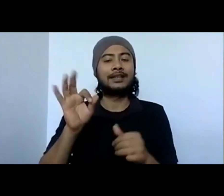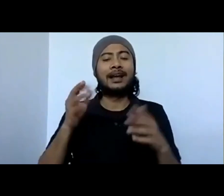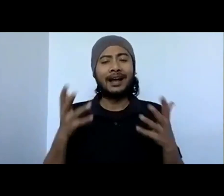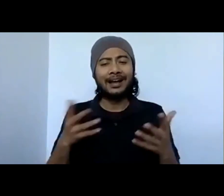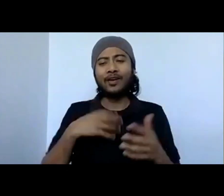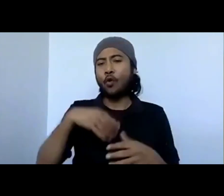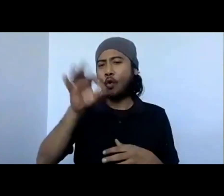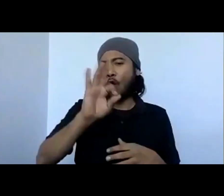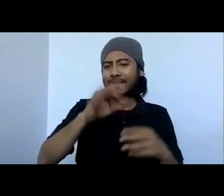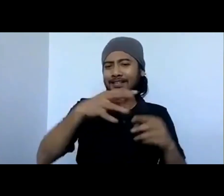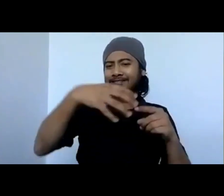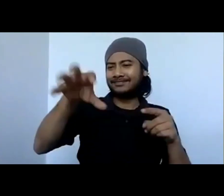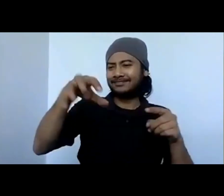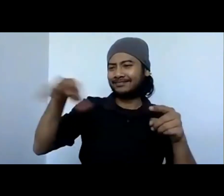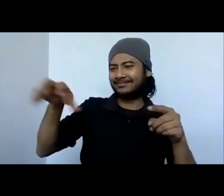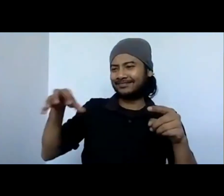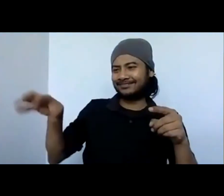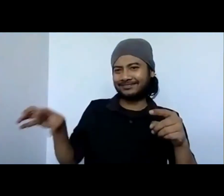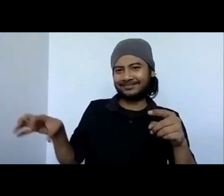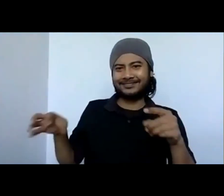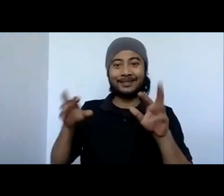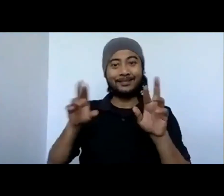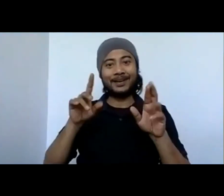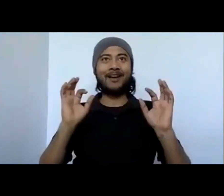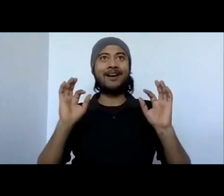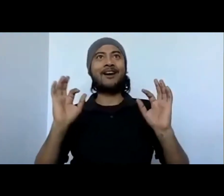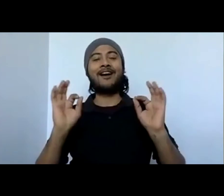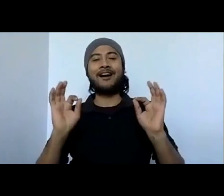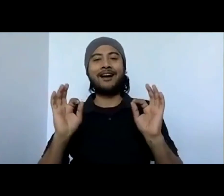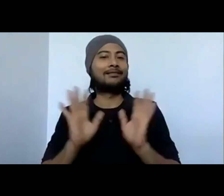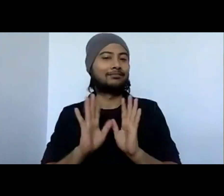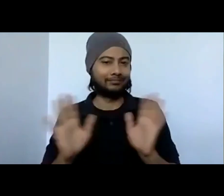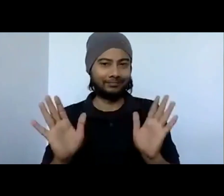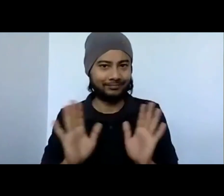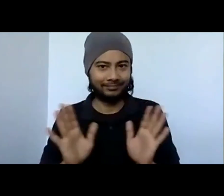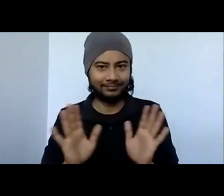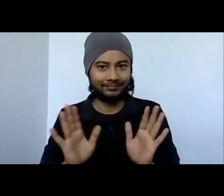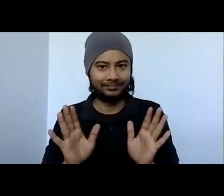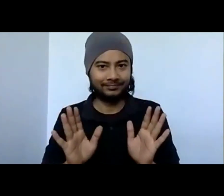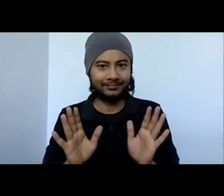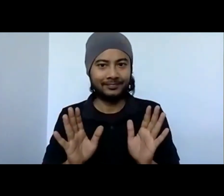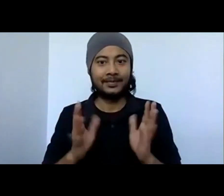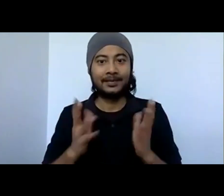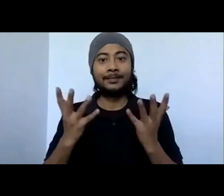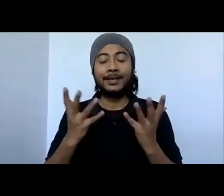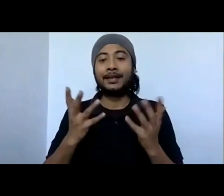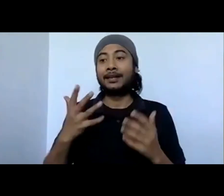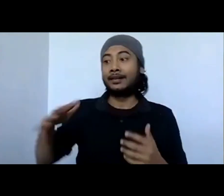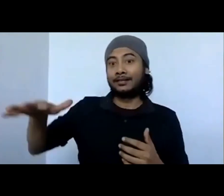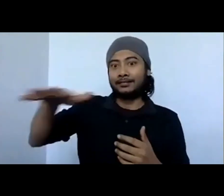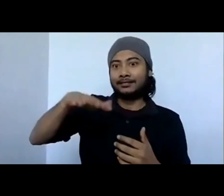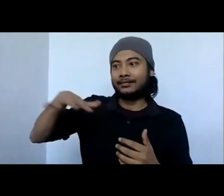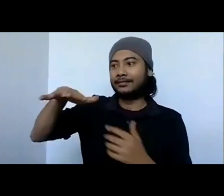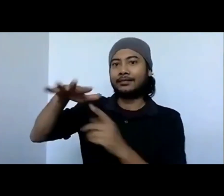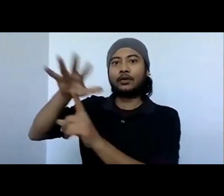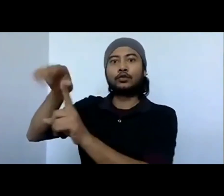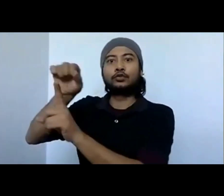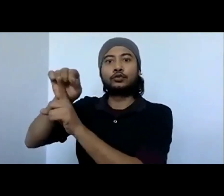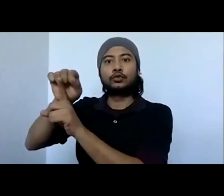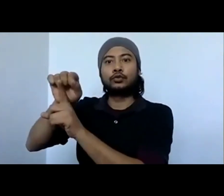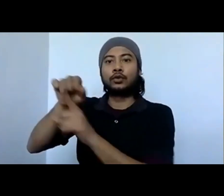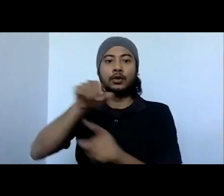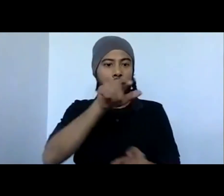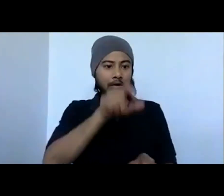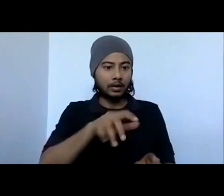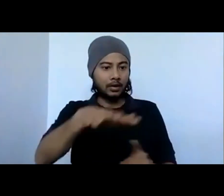you know, consulting space, but it is more about speaking of the locales over there, speaking about the people over there.